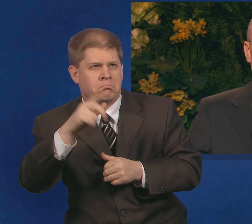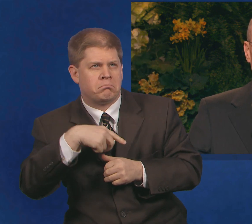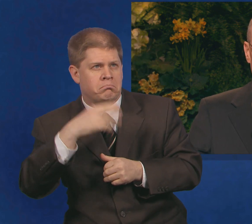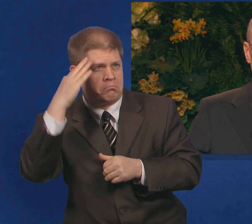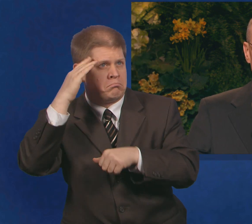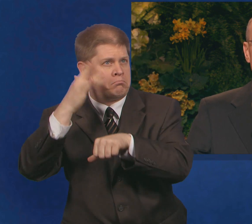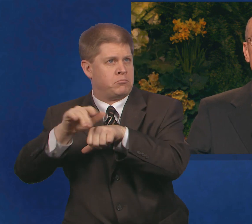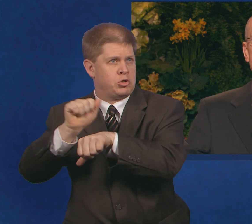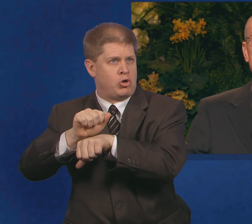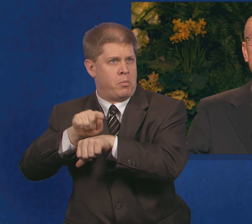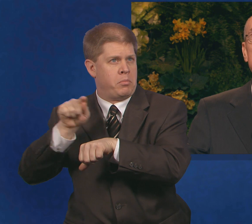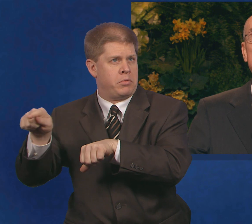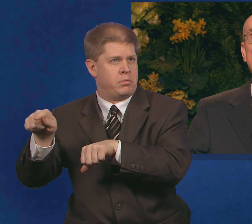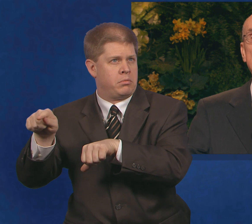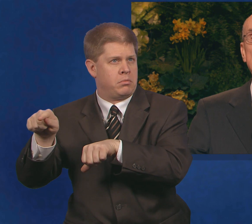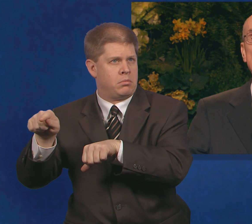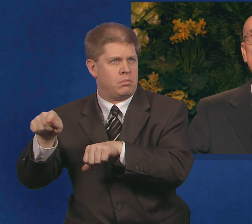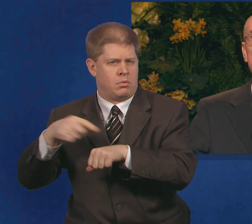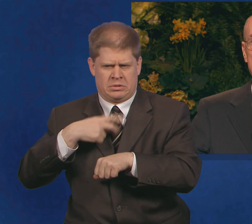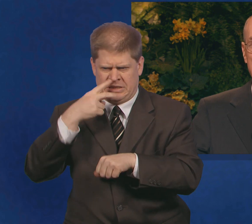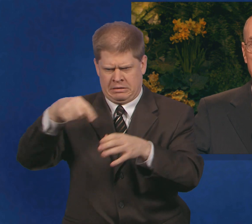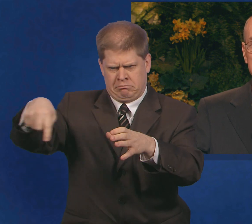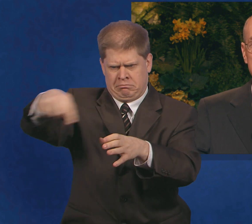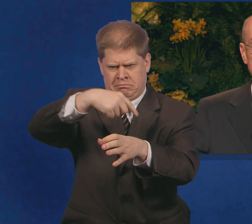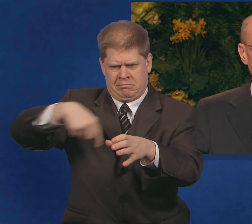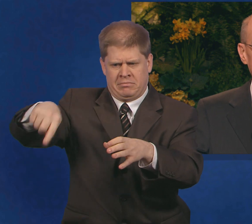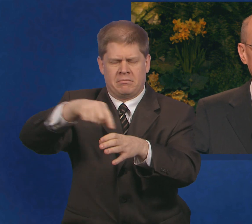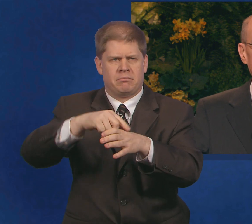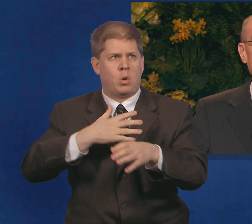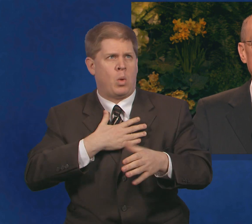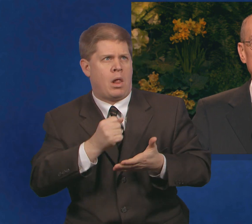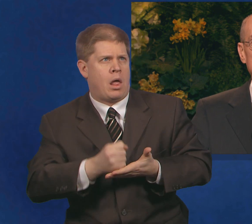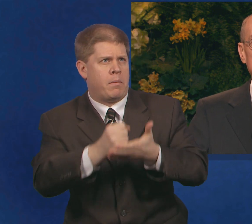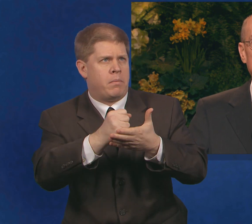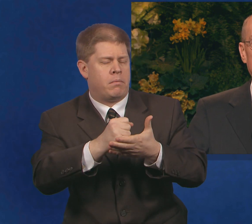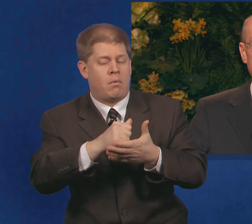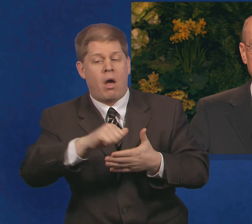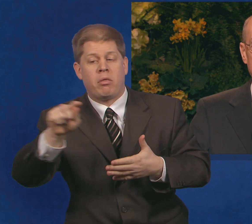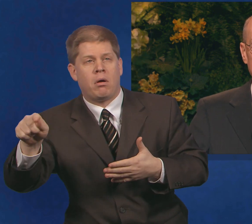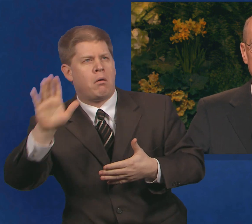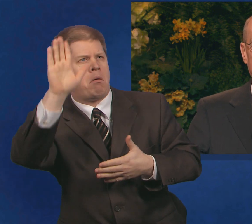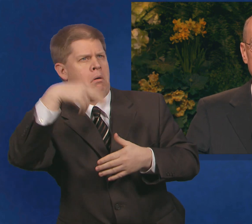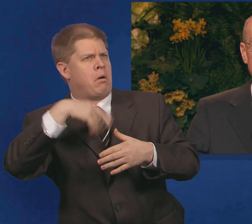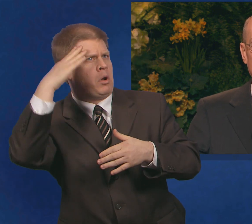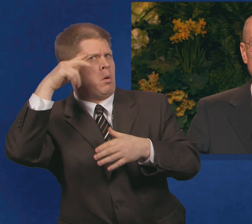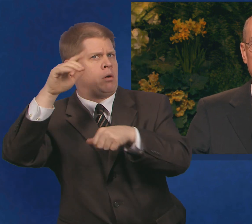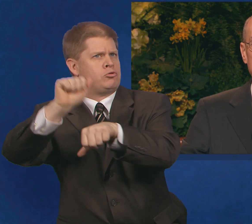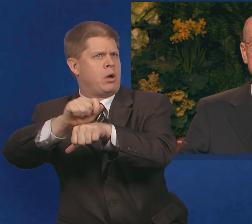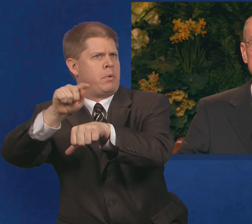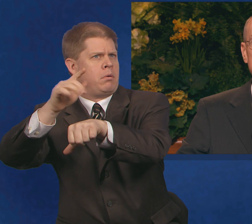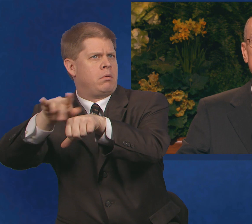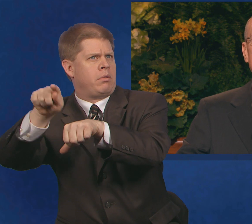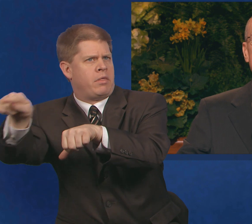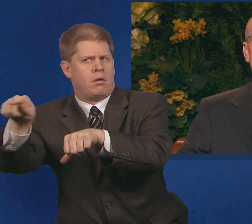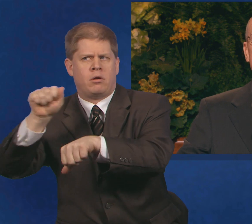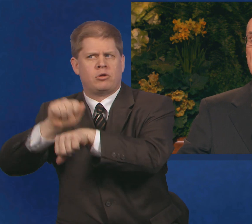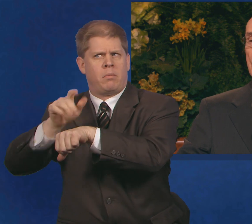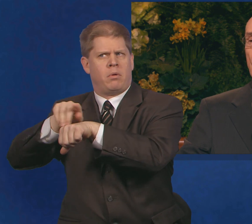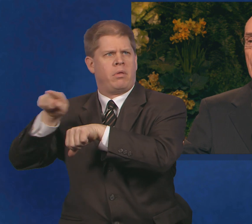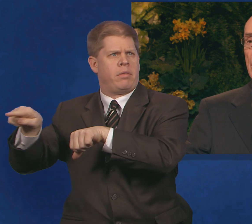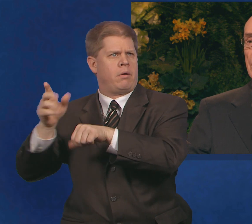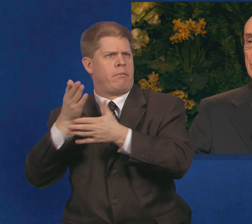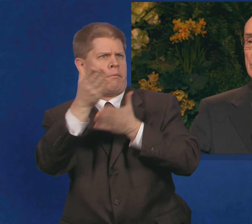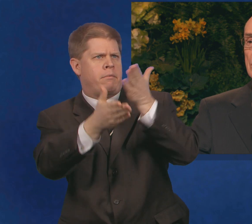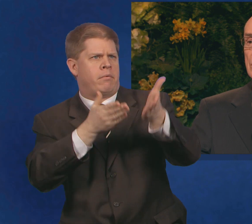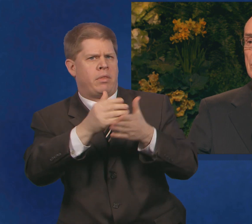I could feel sympathy in the room, but some suggested names of people who might employ the person who